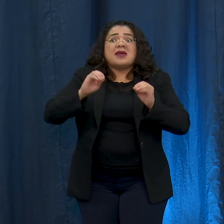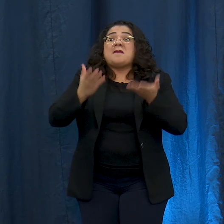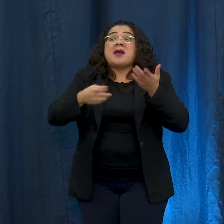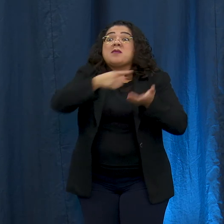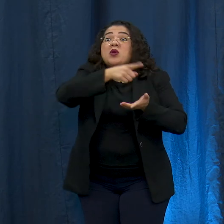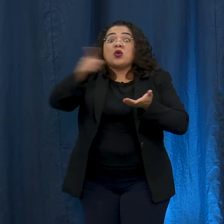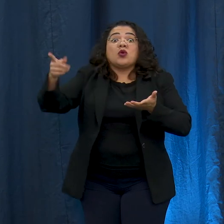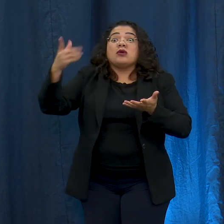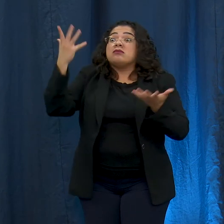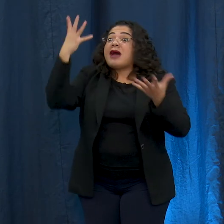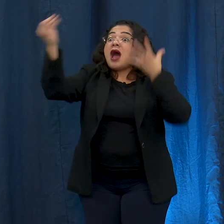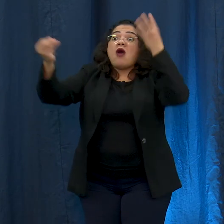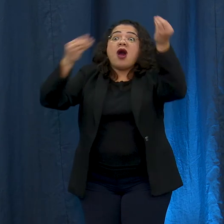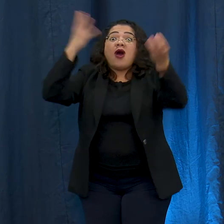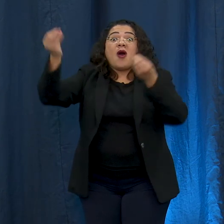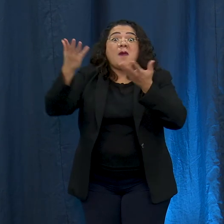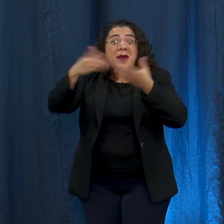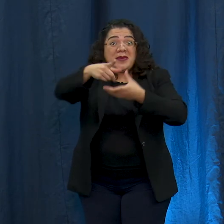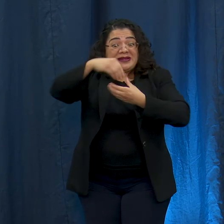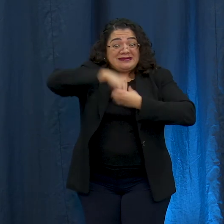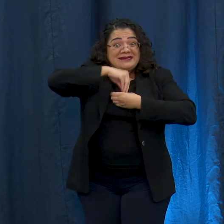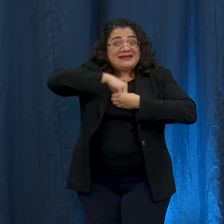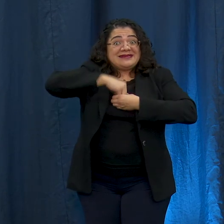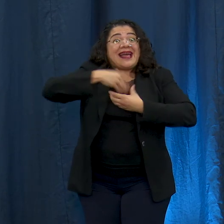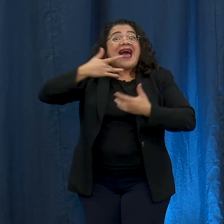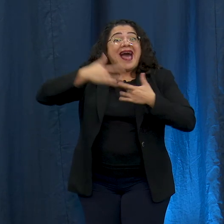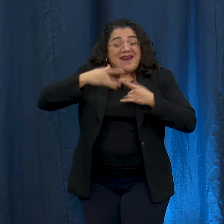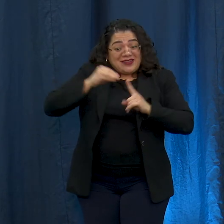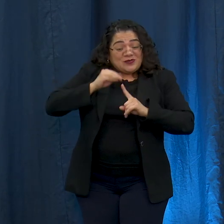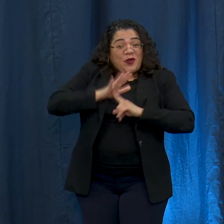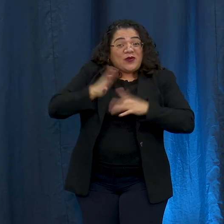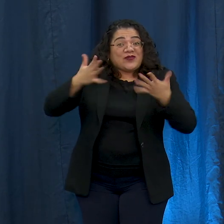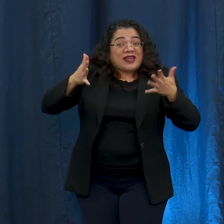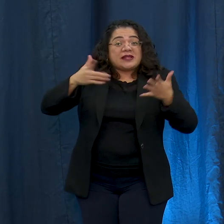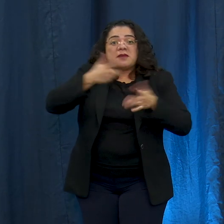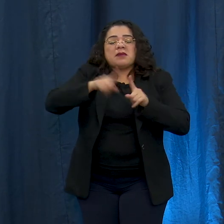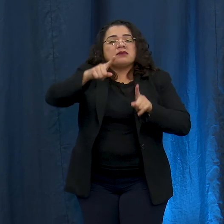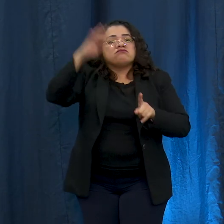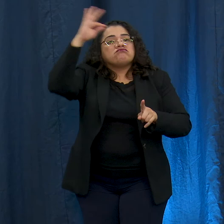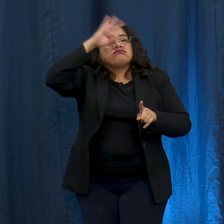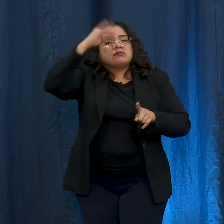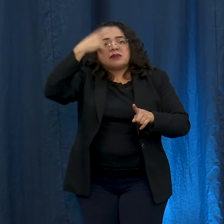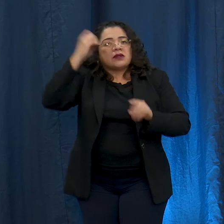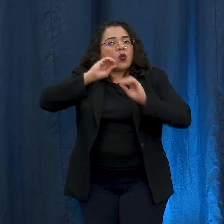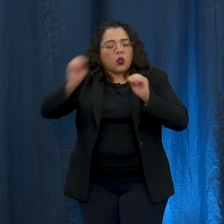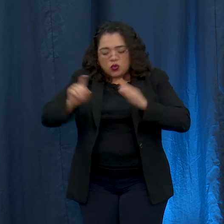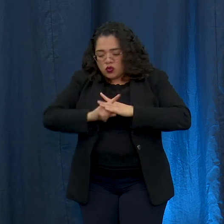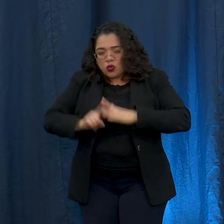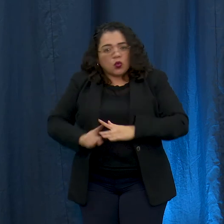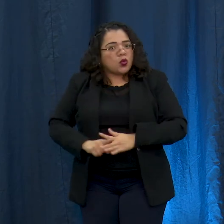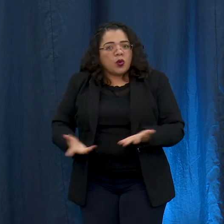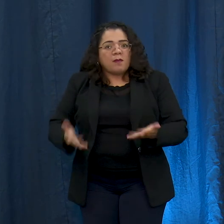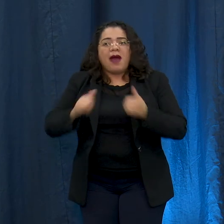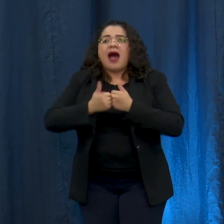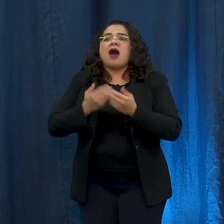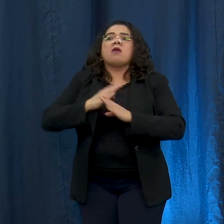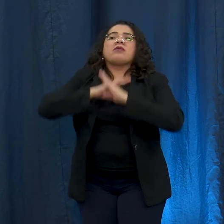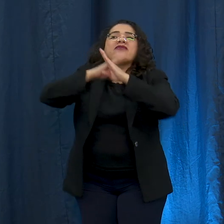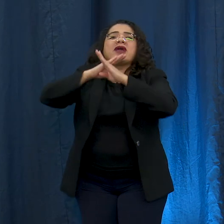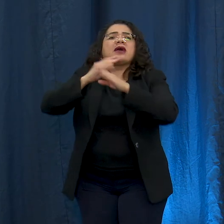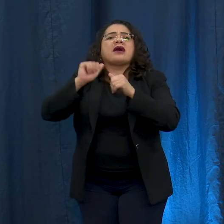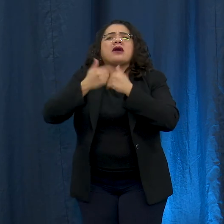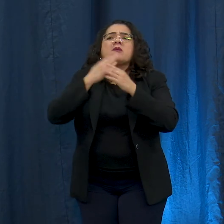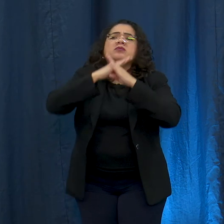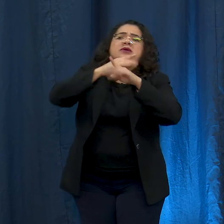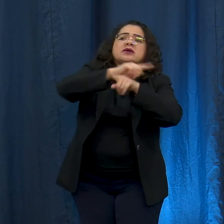symptoms that it's it's helping to keep your um uh you from spreading it into the community so that's why that's